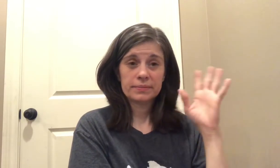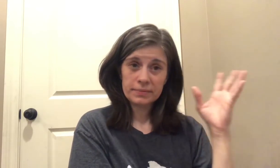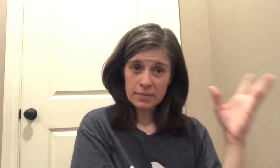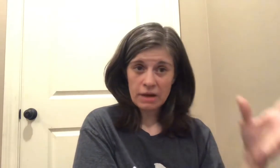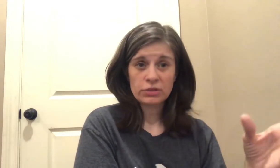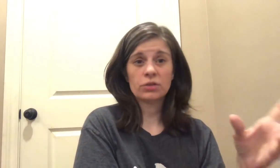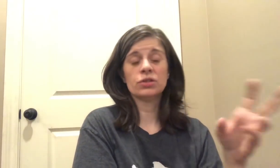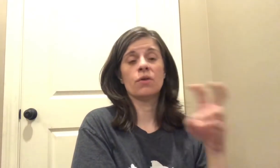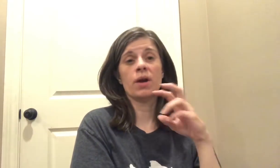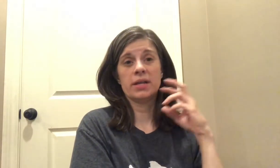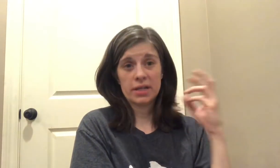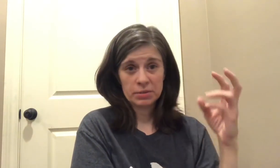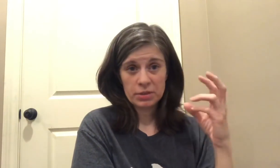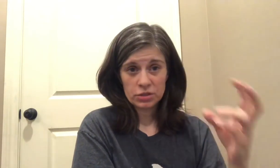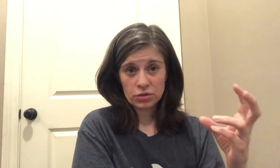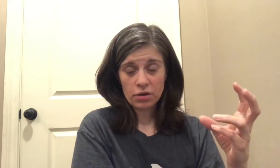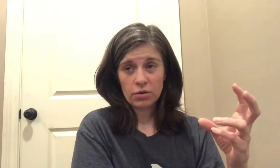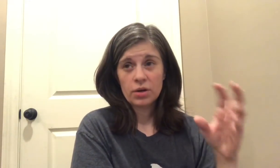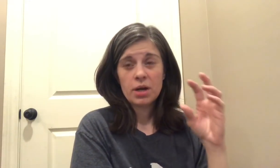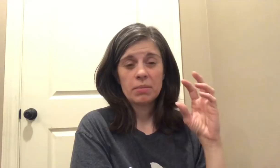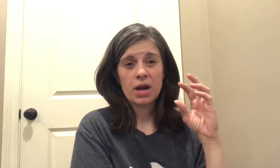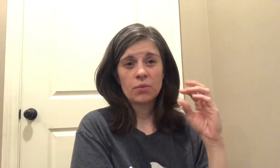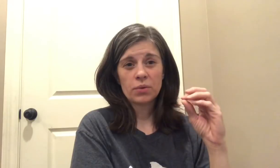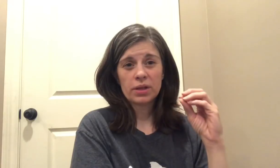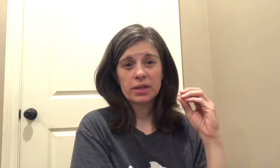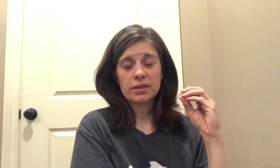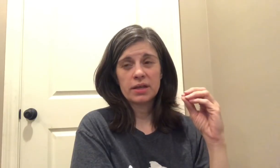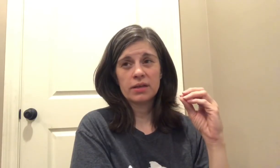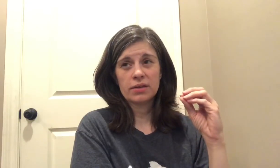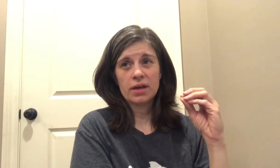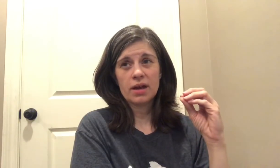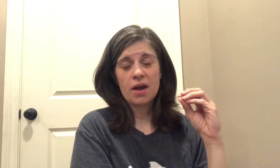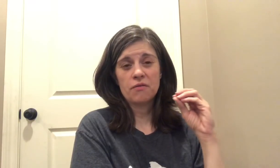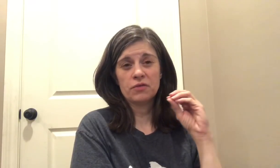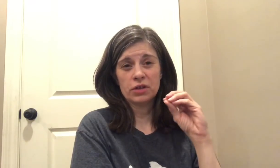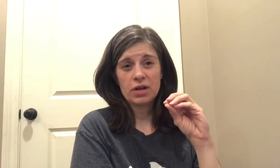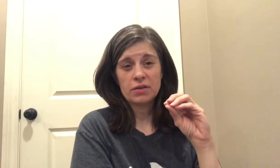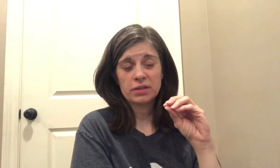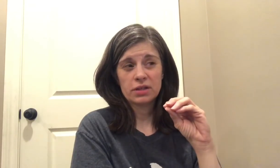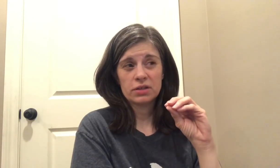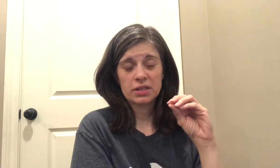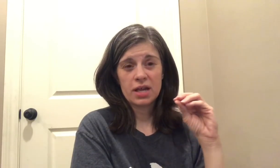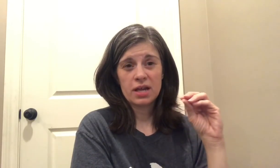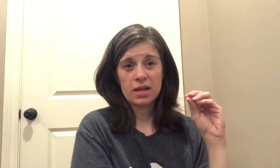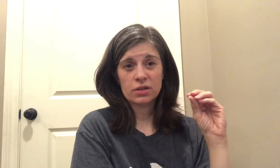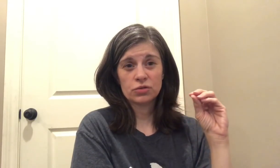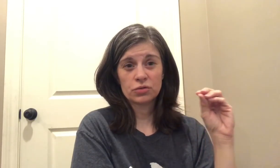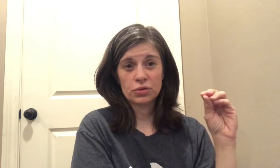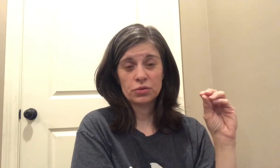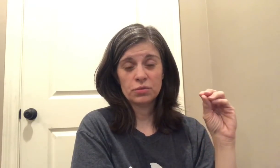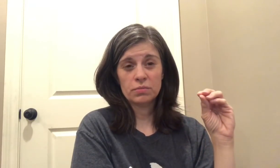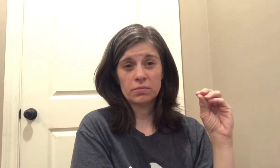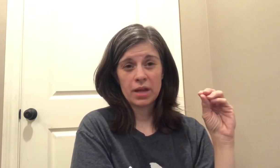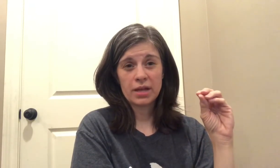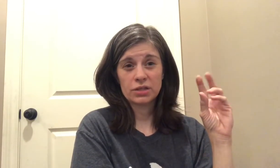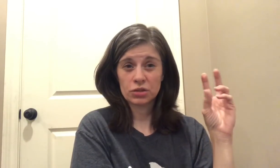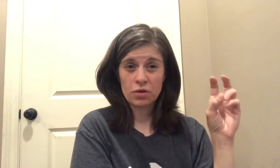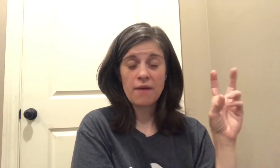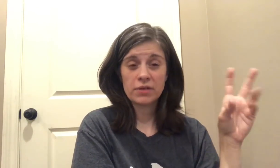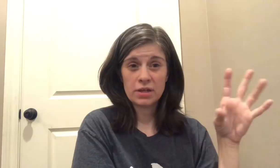I've told y'all writing has been a struggle but I really think that I've figured out that there is a true like dysgraphia